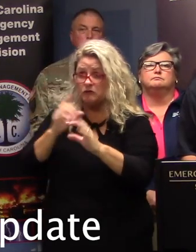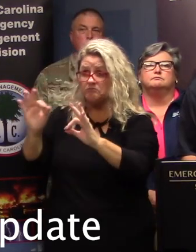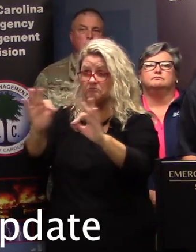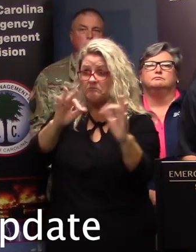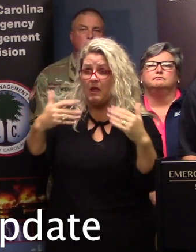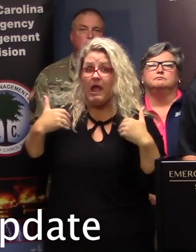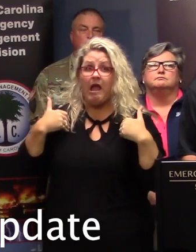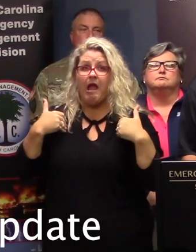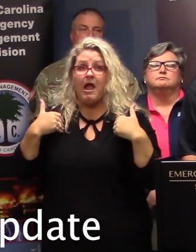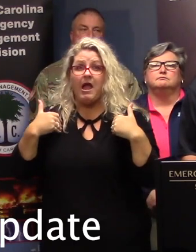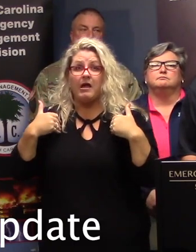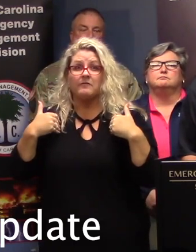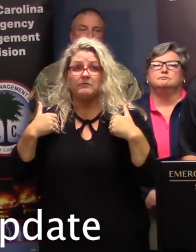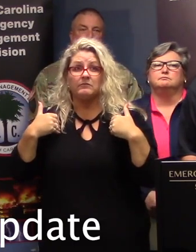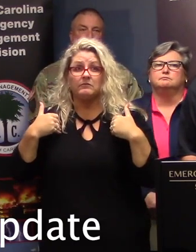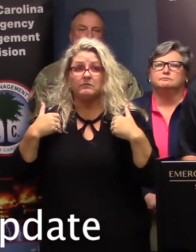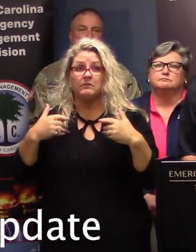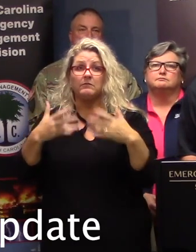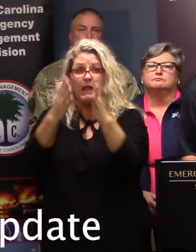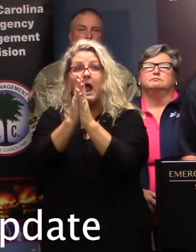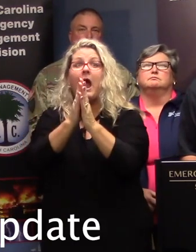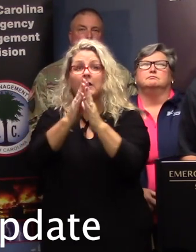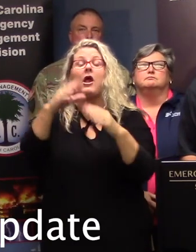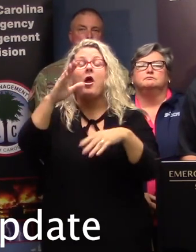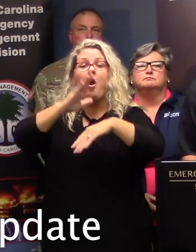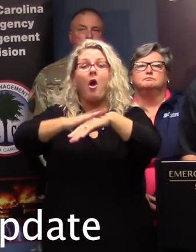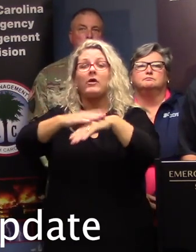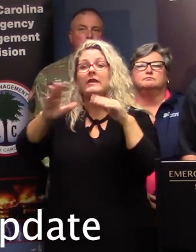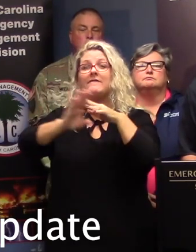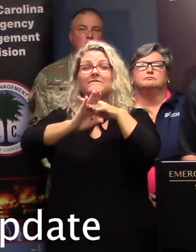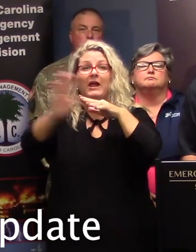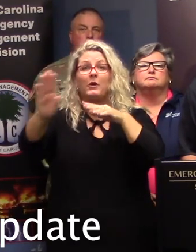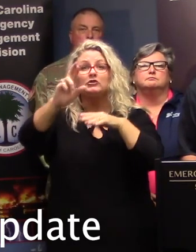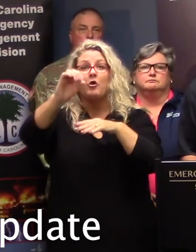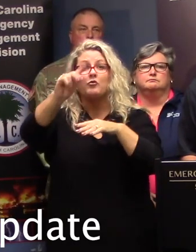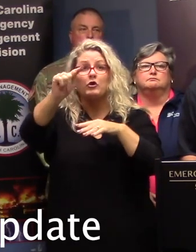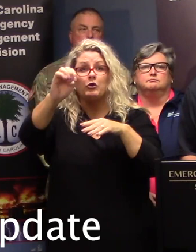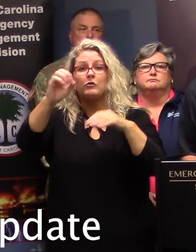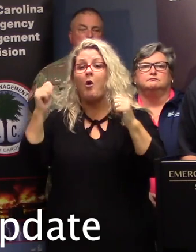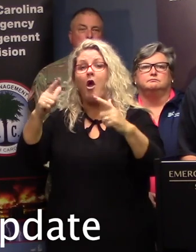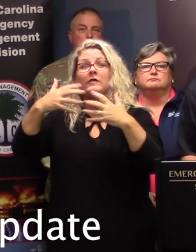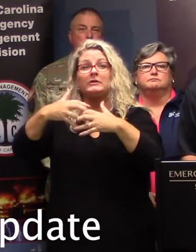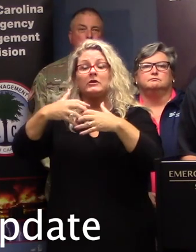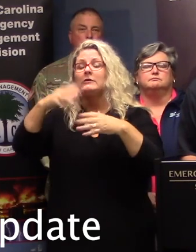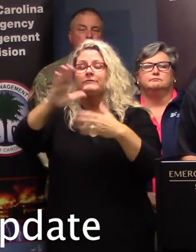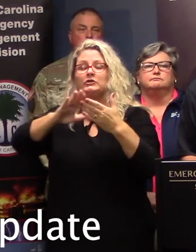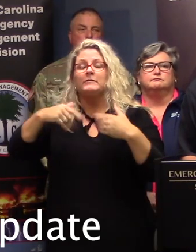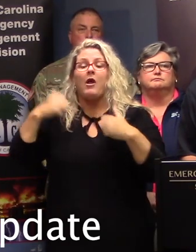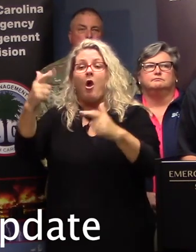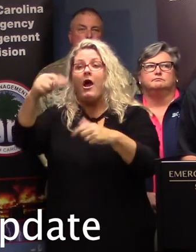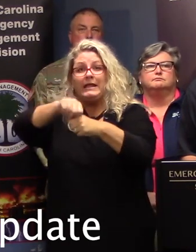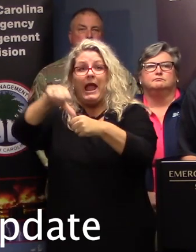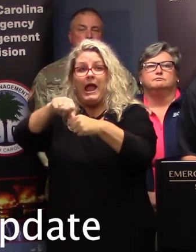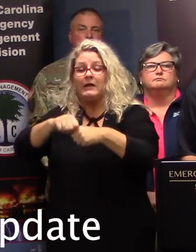They'll go ahead and fill up gas tanks along the evacuation routes, so they should be all topped off. And so we've got a separate